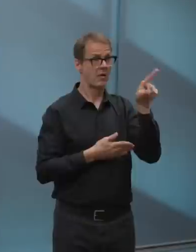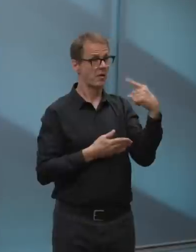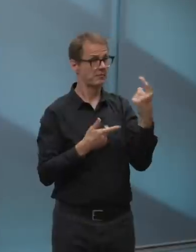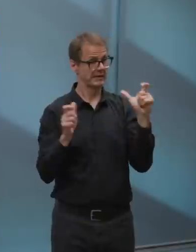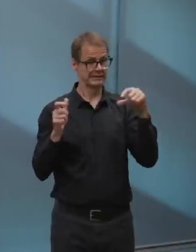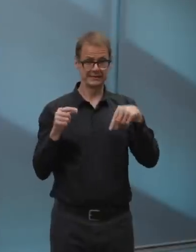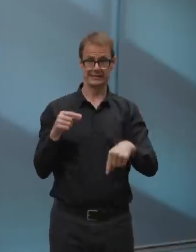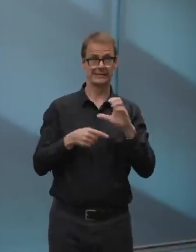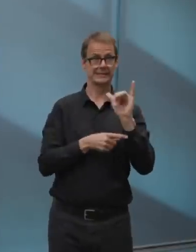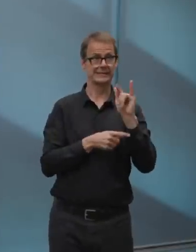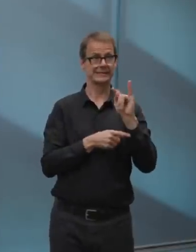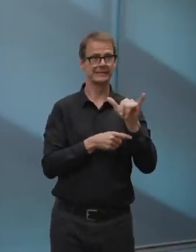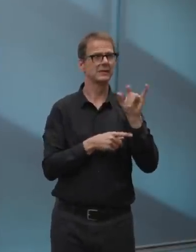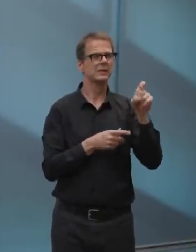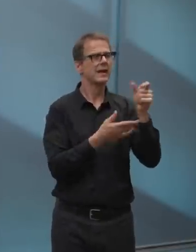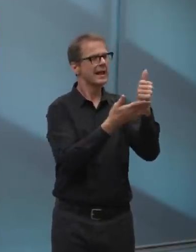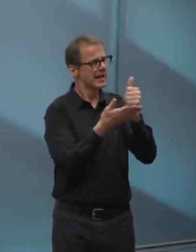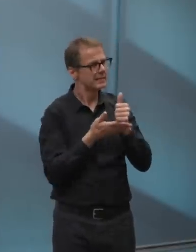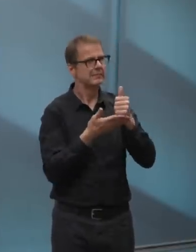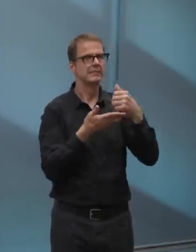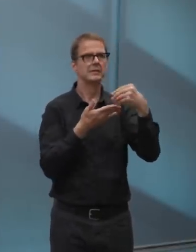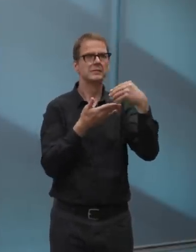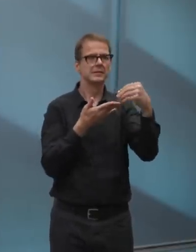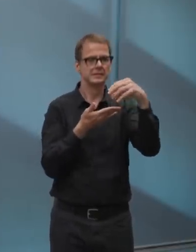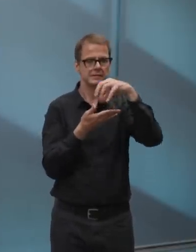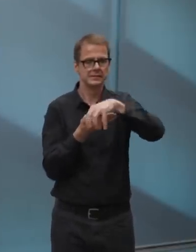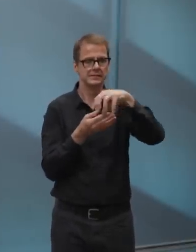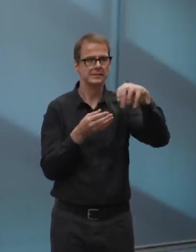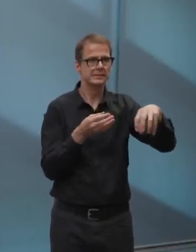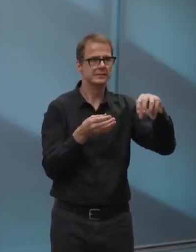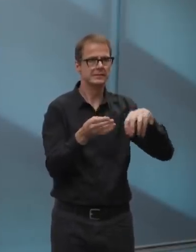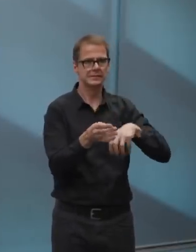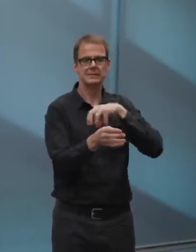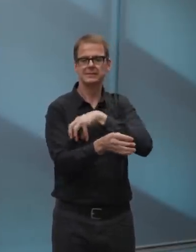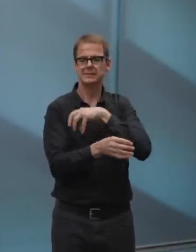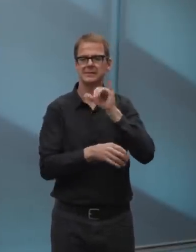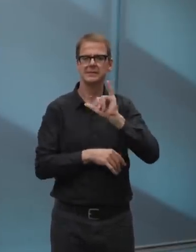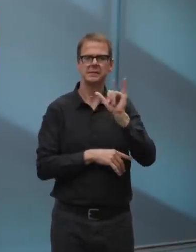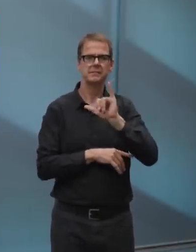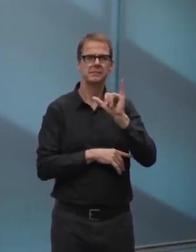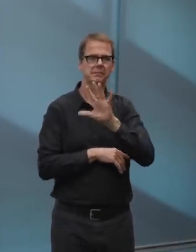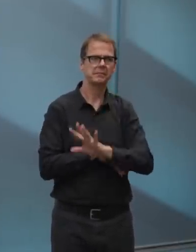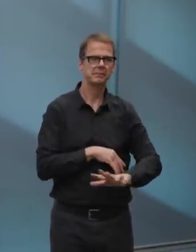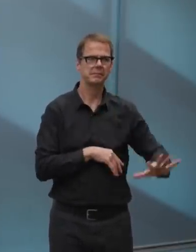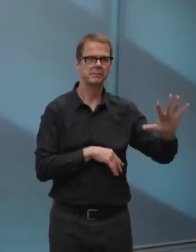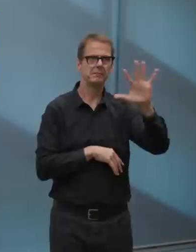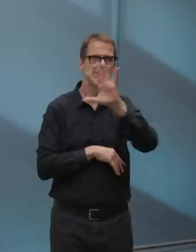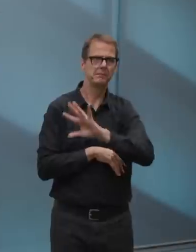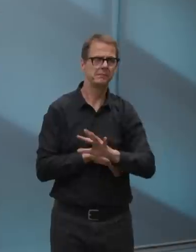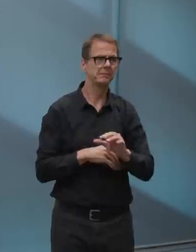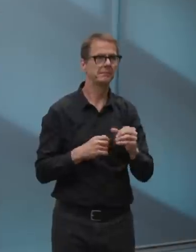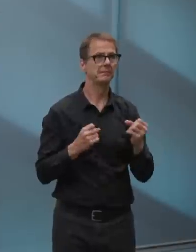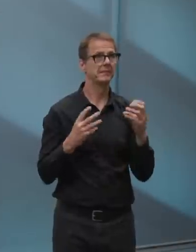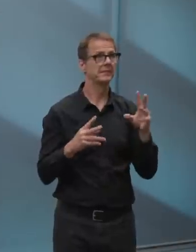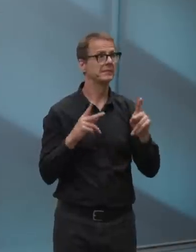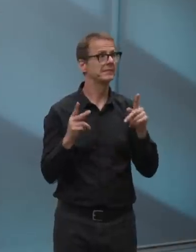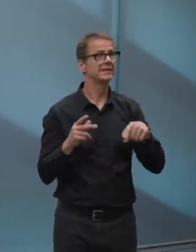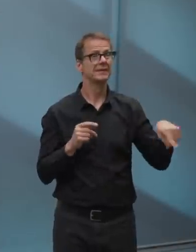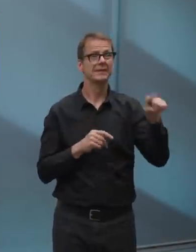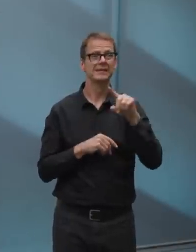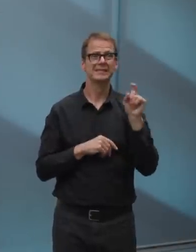For the residents and businesses in our region who continue to rely on municipal services, inaction is simply